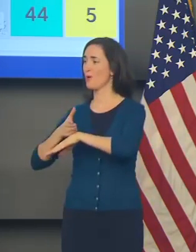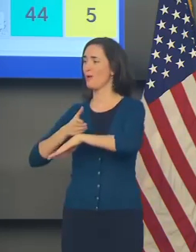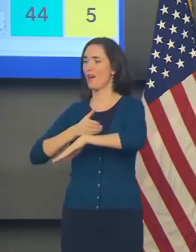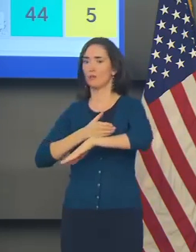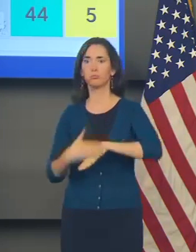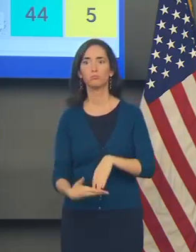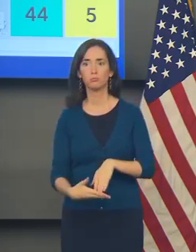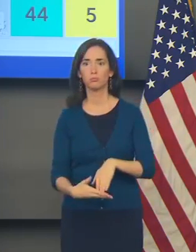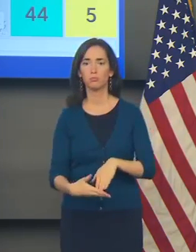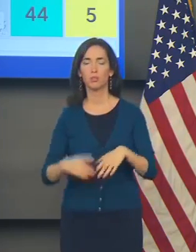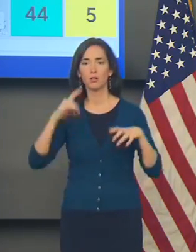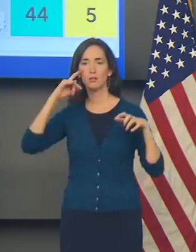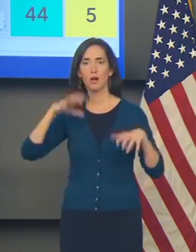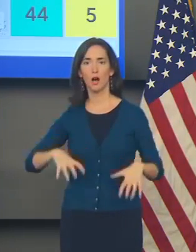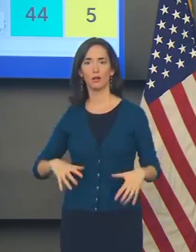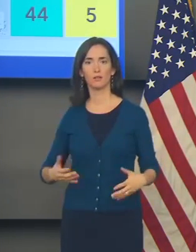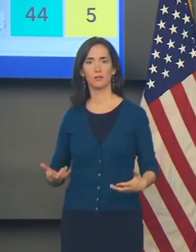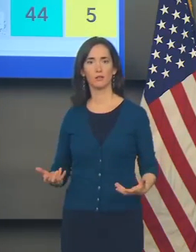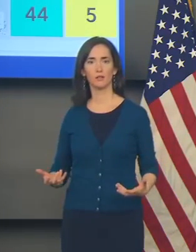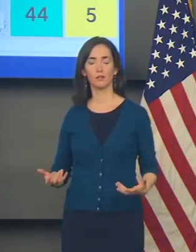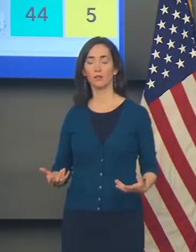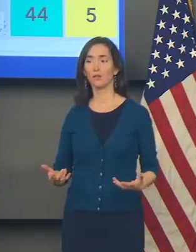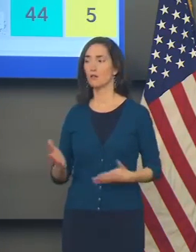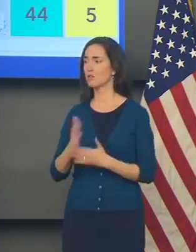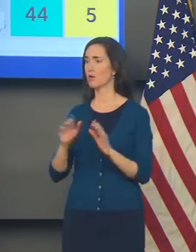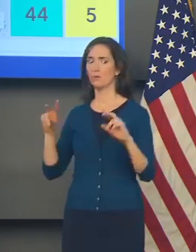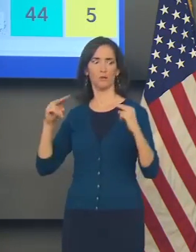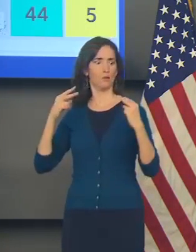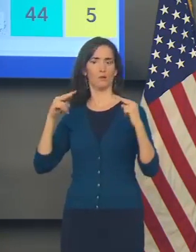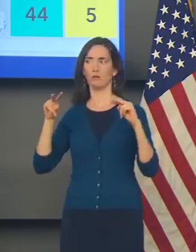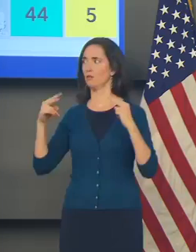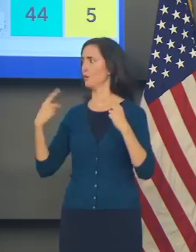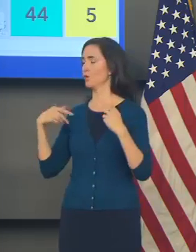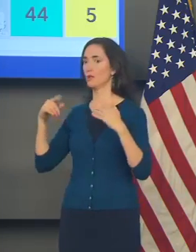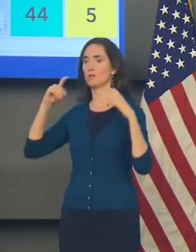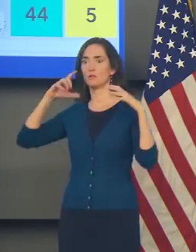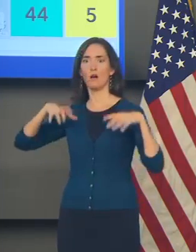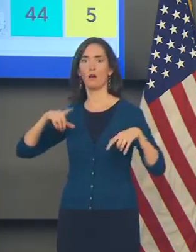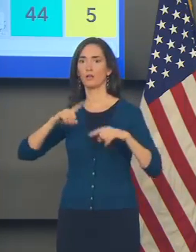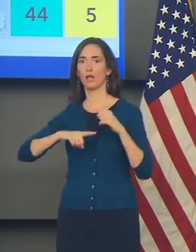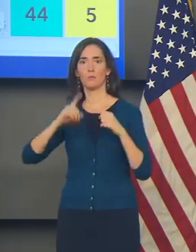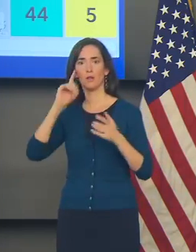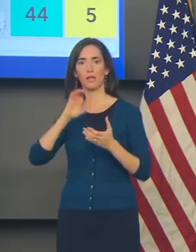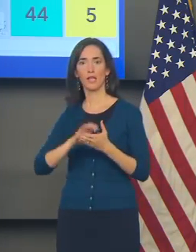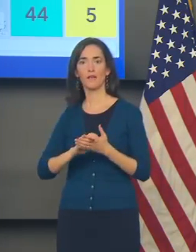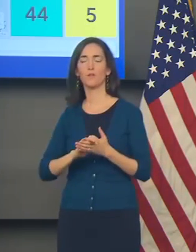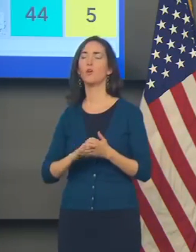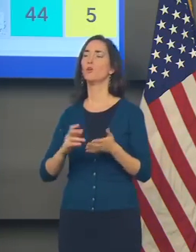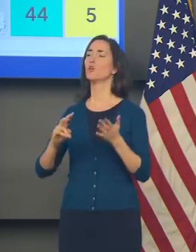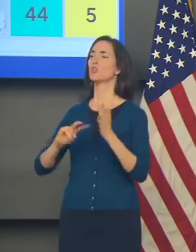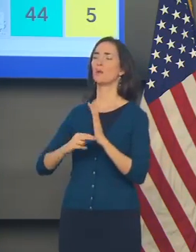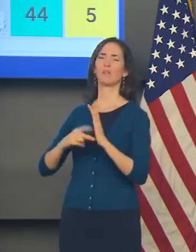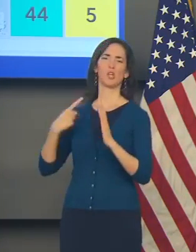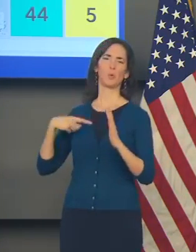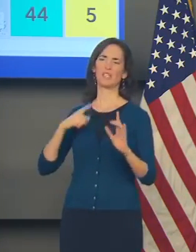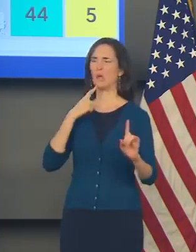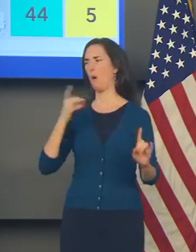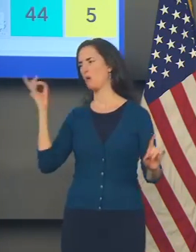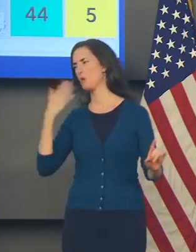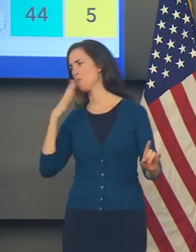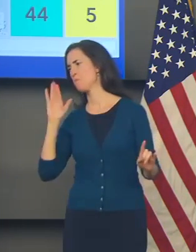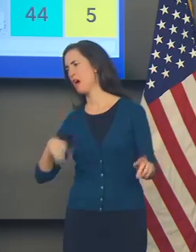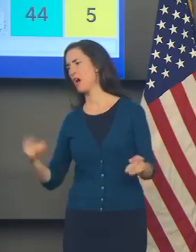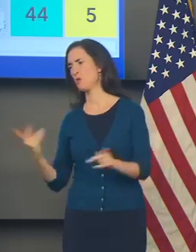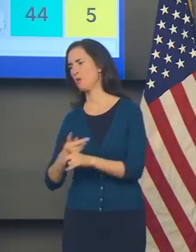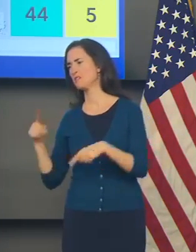shock and I think some disbelief too, and it is not an over-exaggeration to say it is as bad now